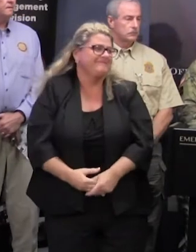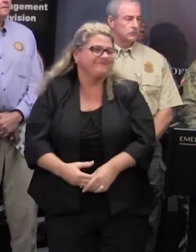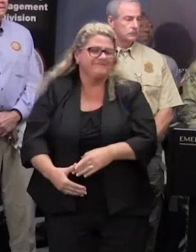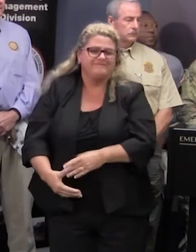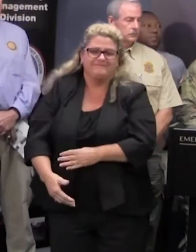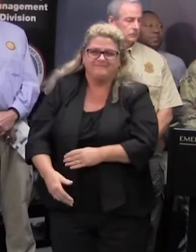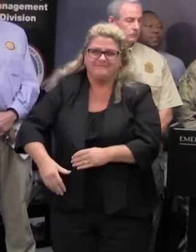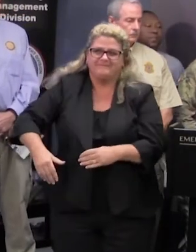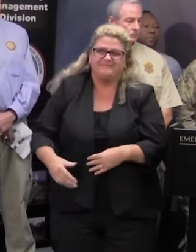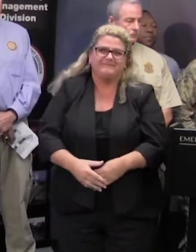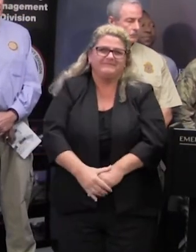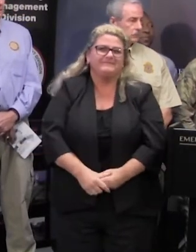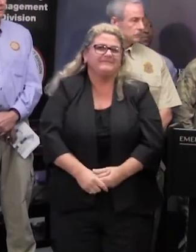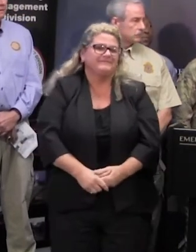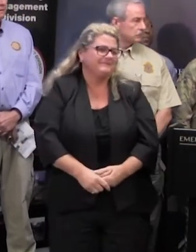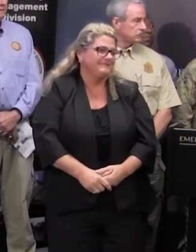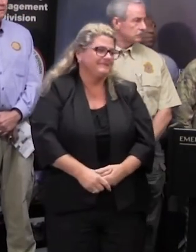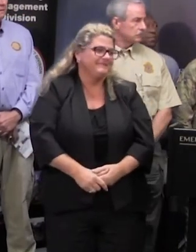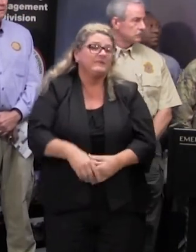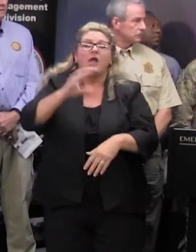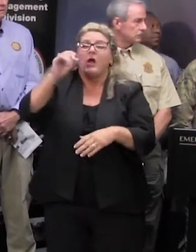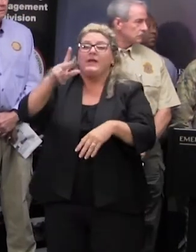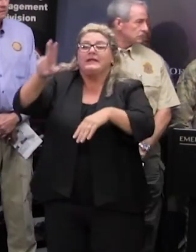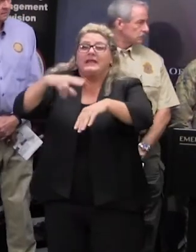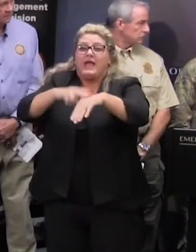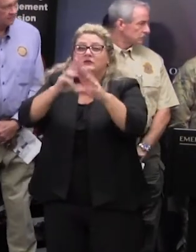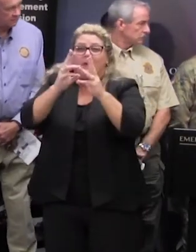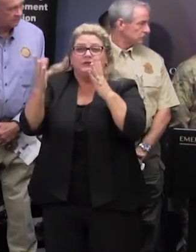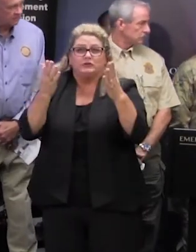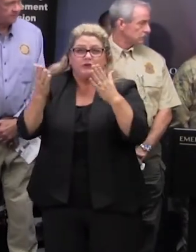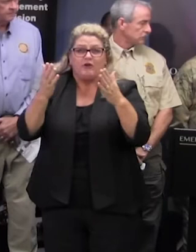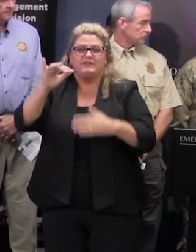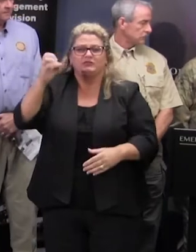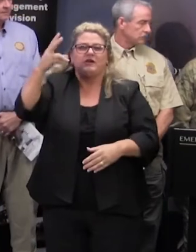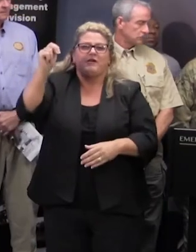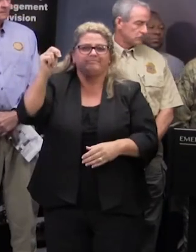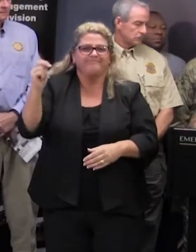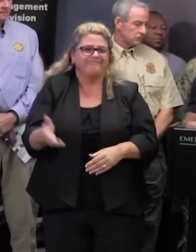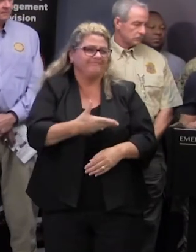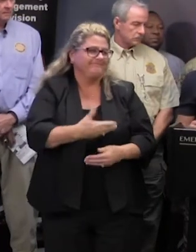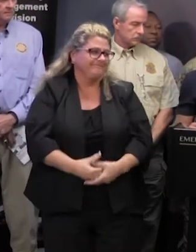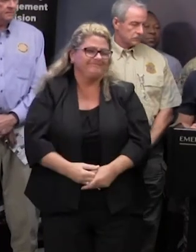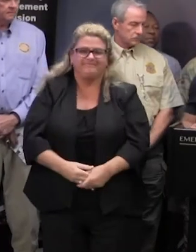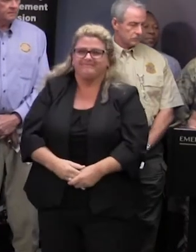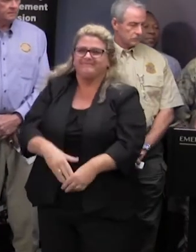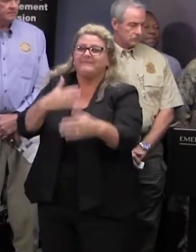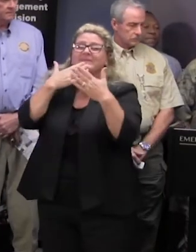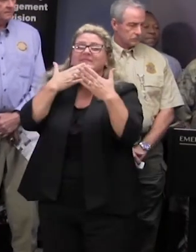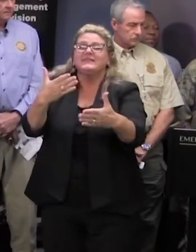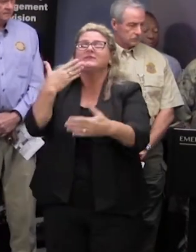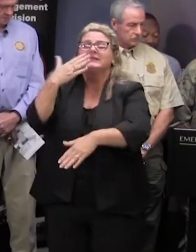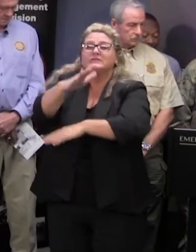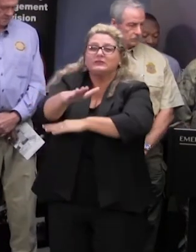national weather service john choirilla thank you governor good